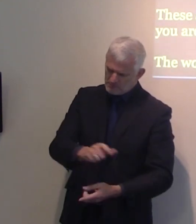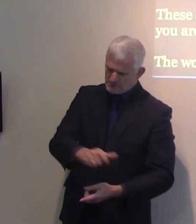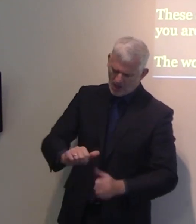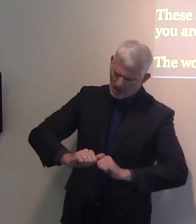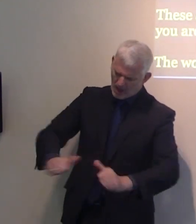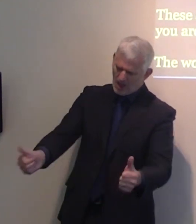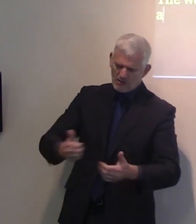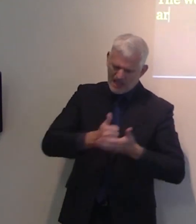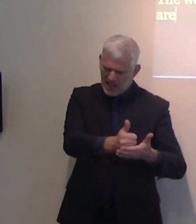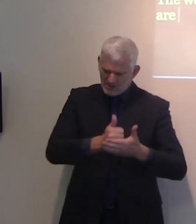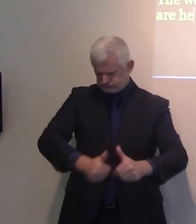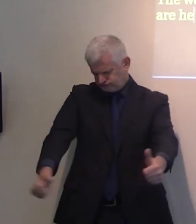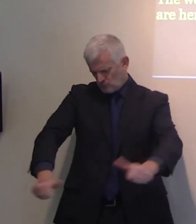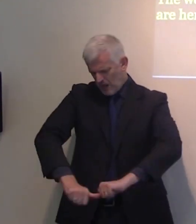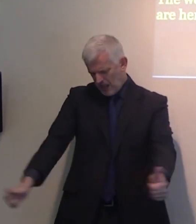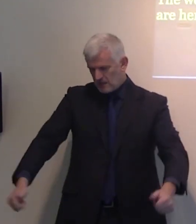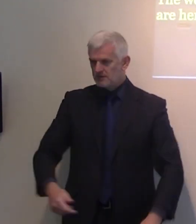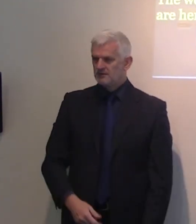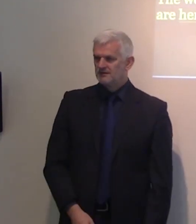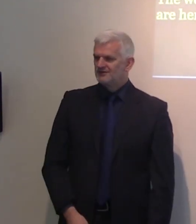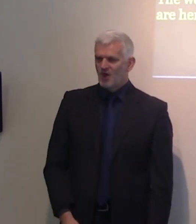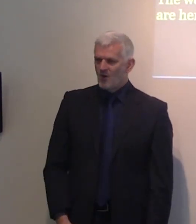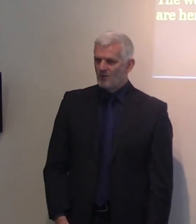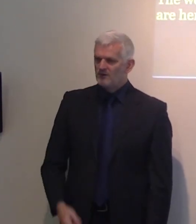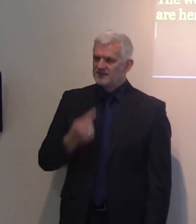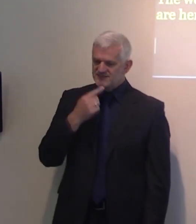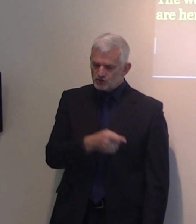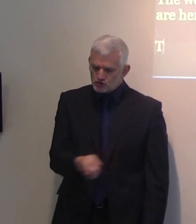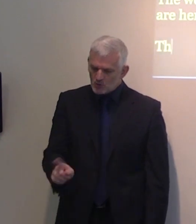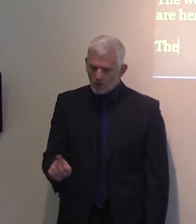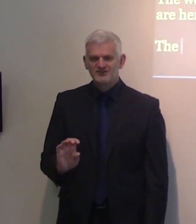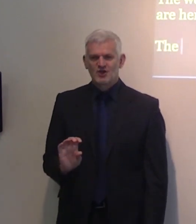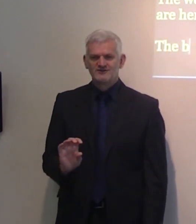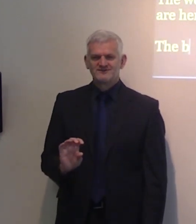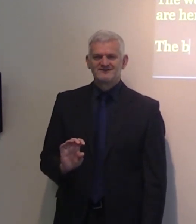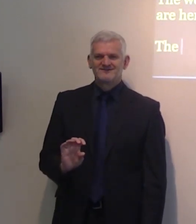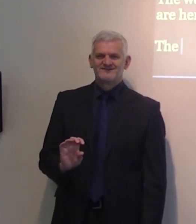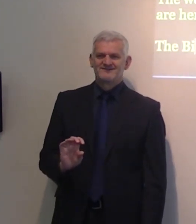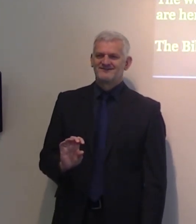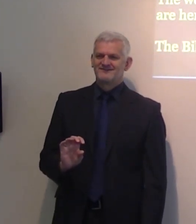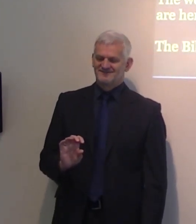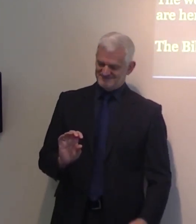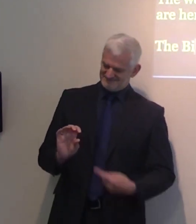humanists, and so on. But ye are the soul. Not the vinegar,